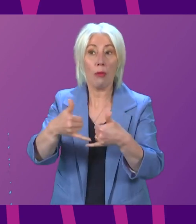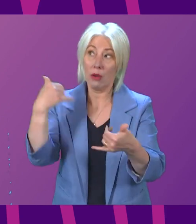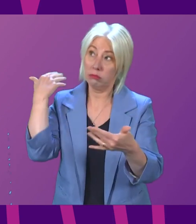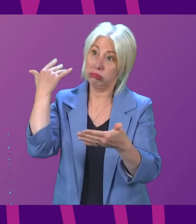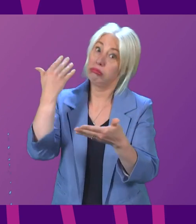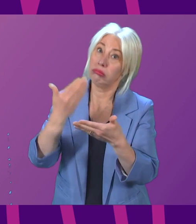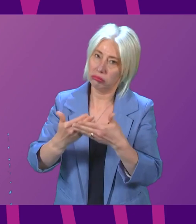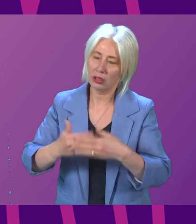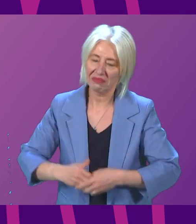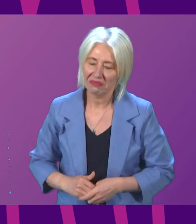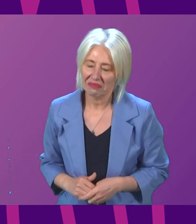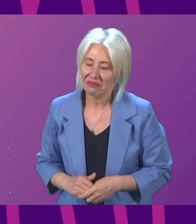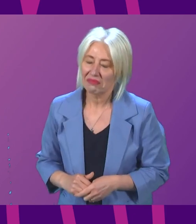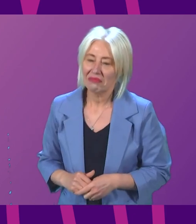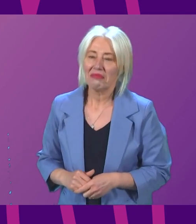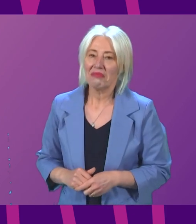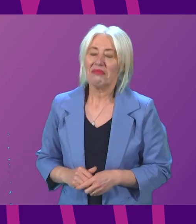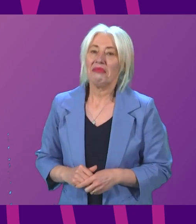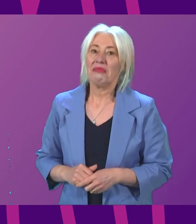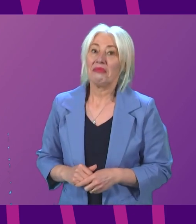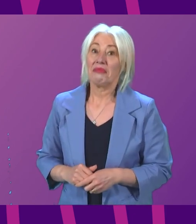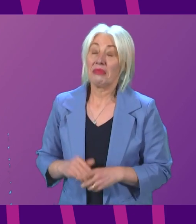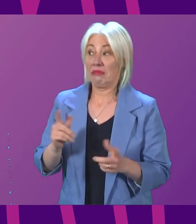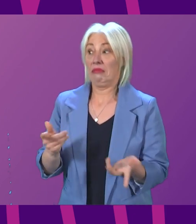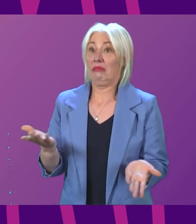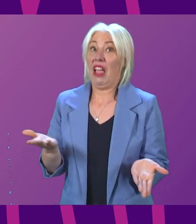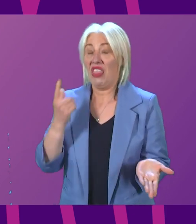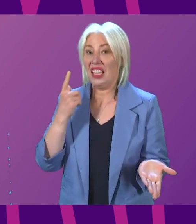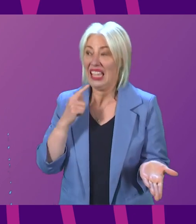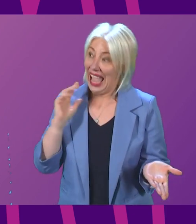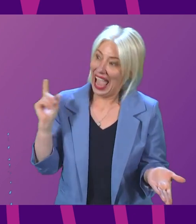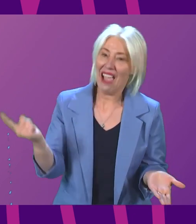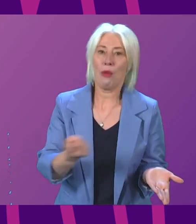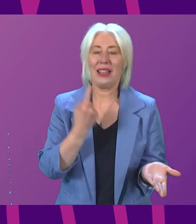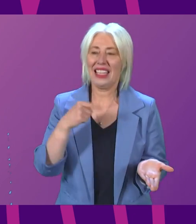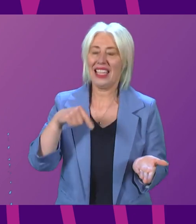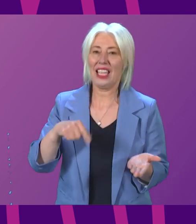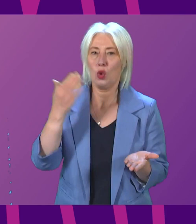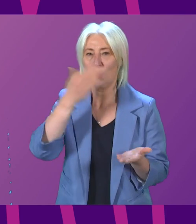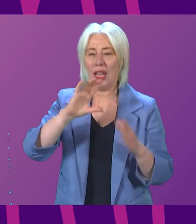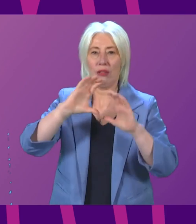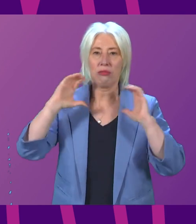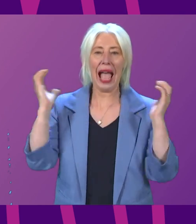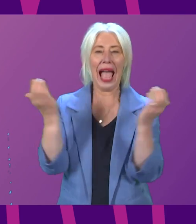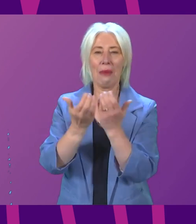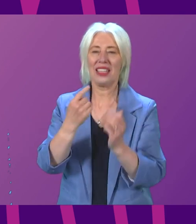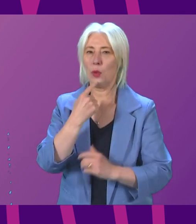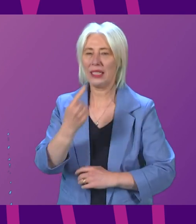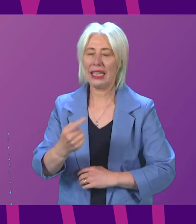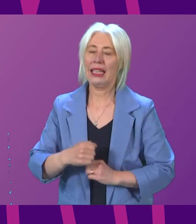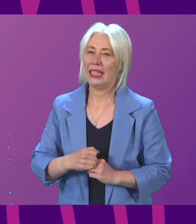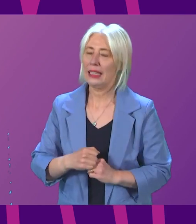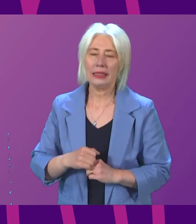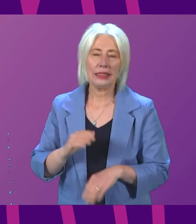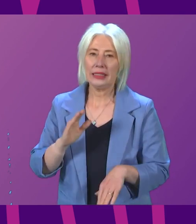long, long time. That said, I think I can speak for everybody at Hampden this evening when I say that no